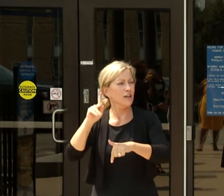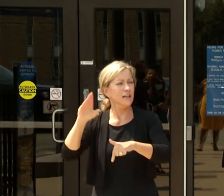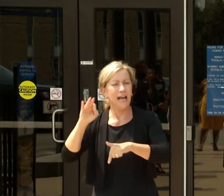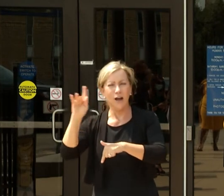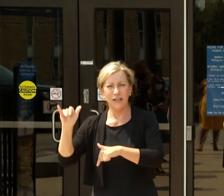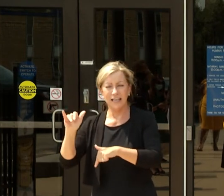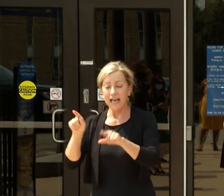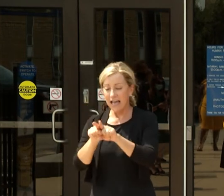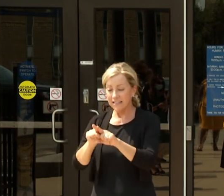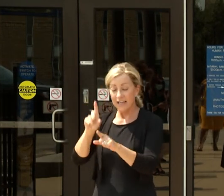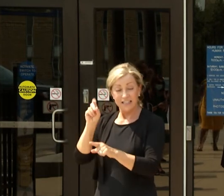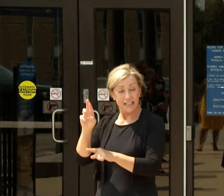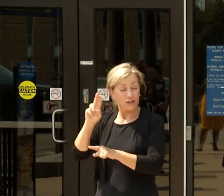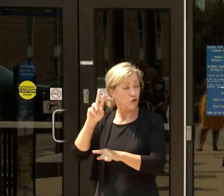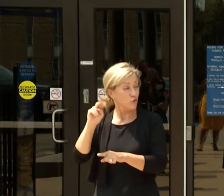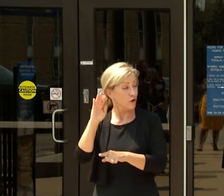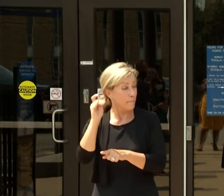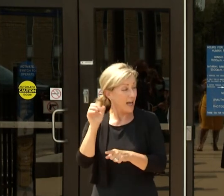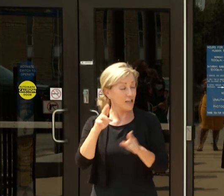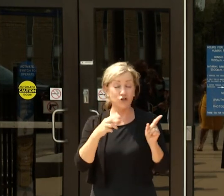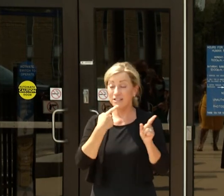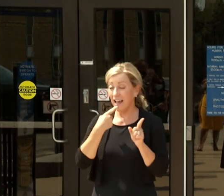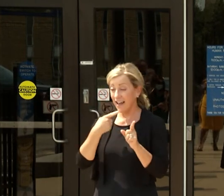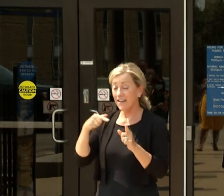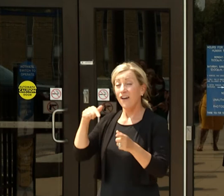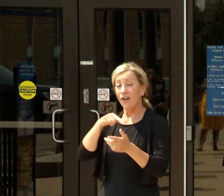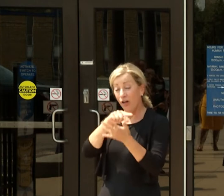said, these deaths are preventable.